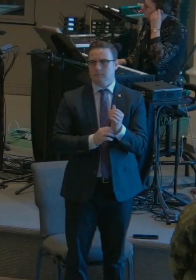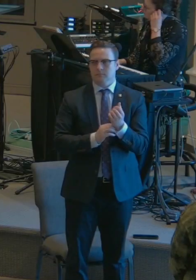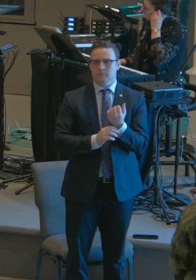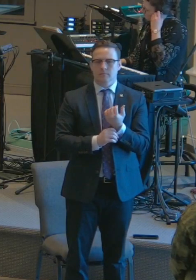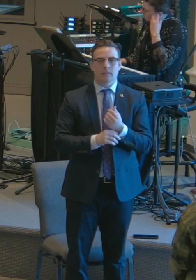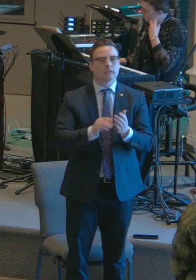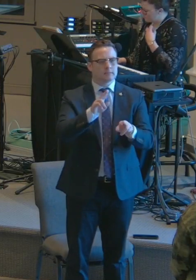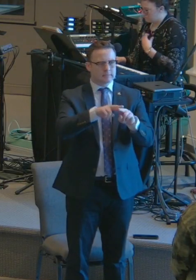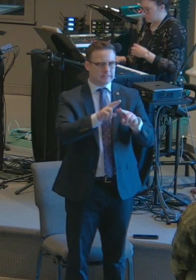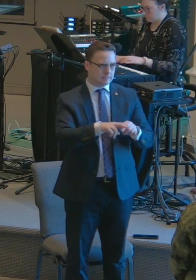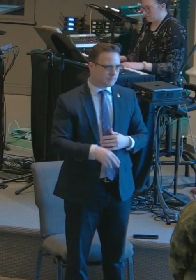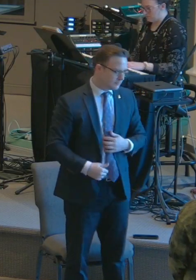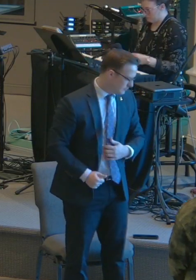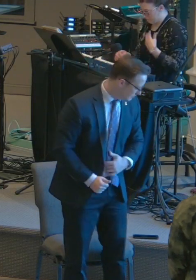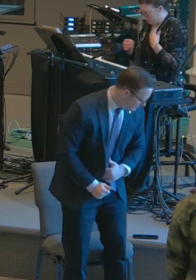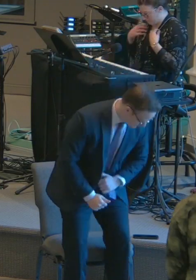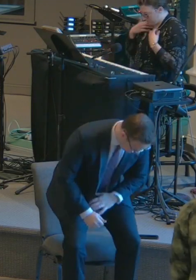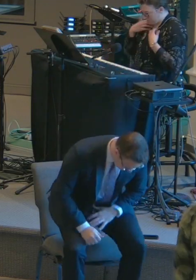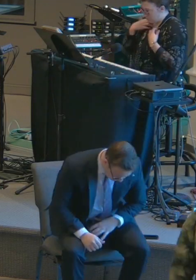You may be seated.